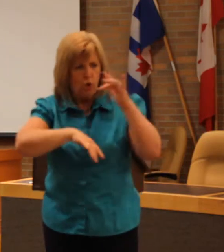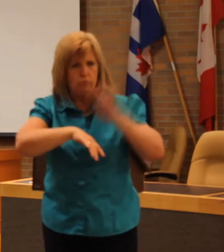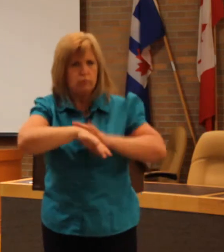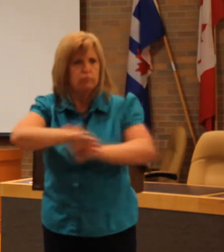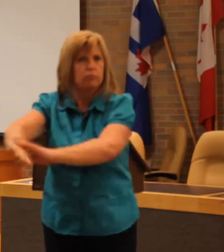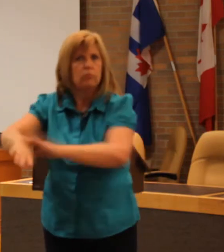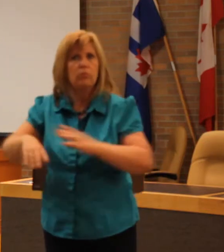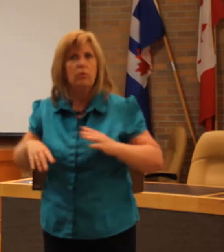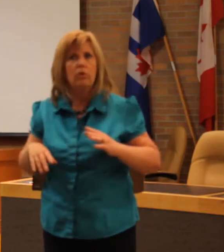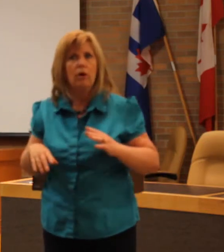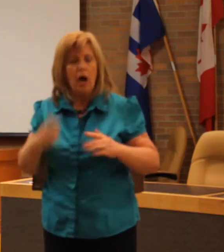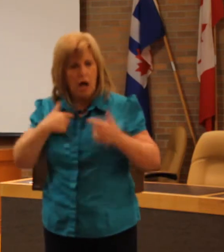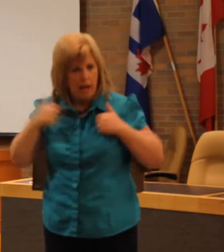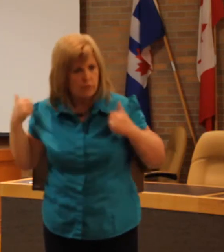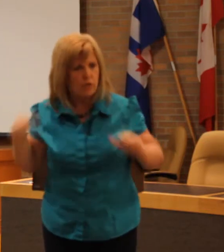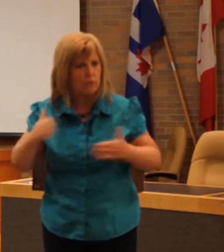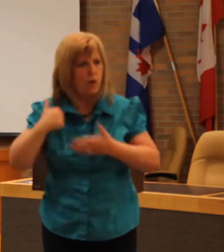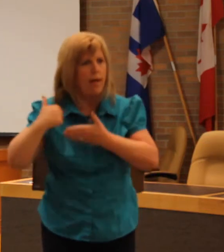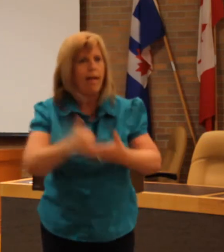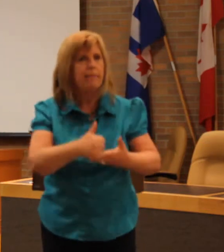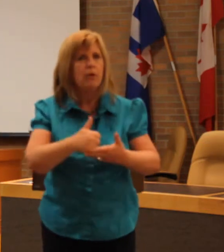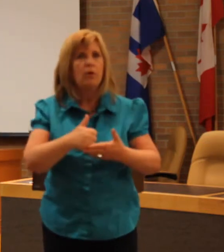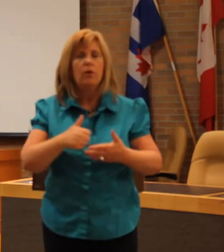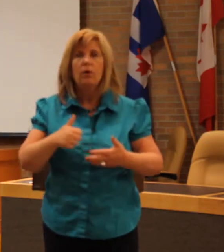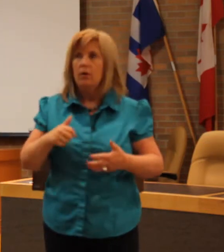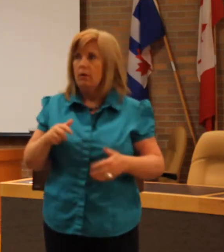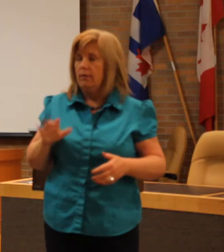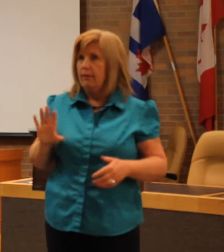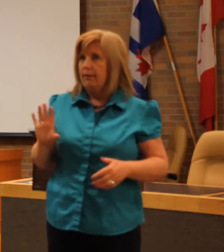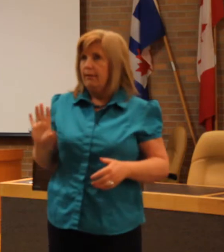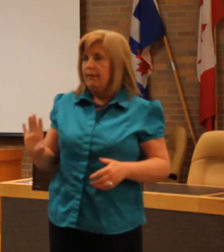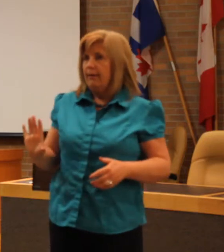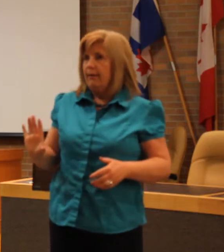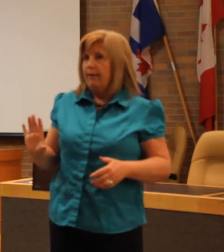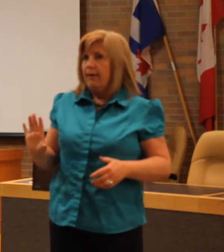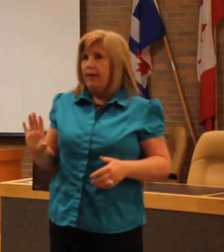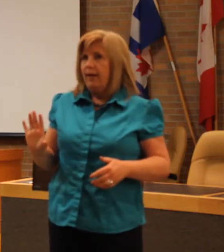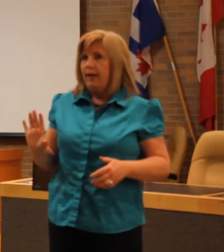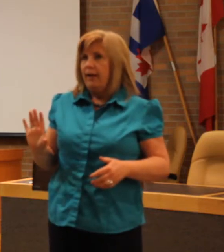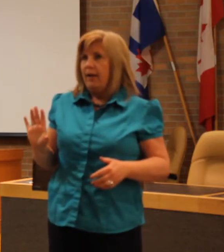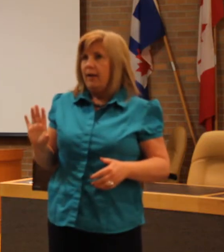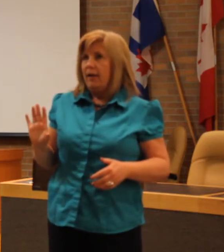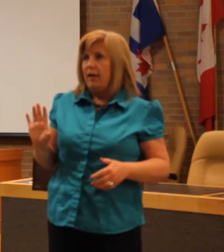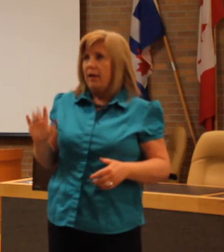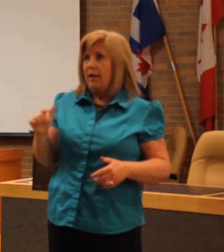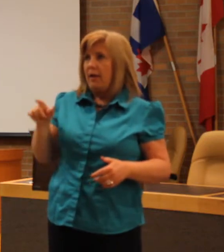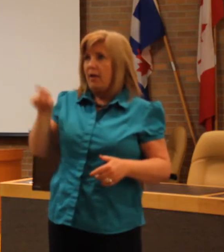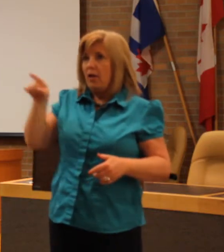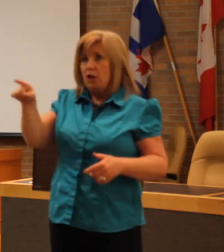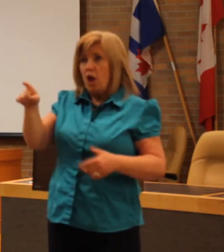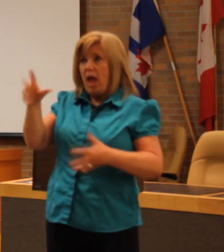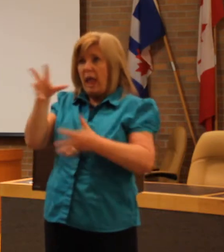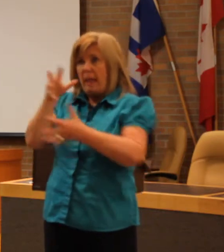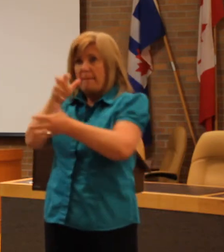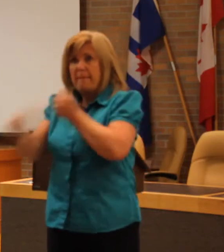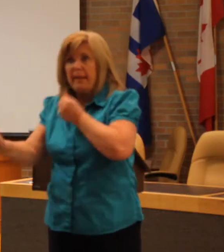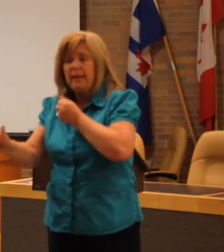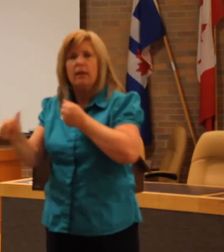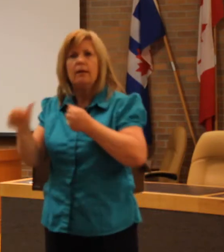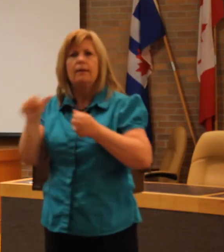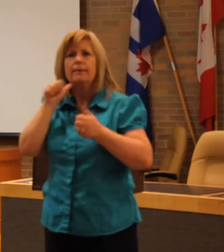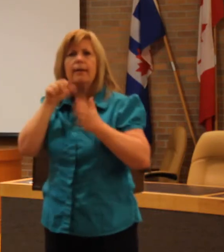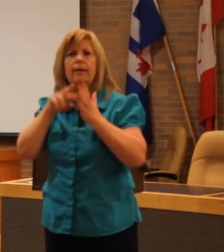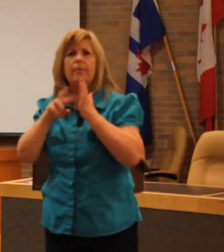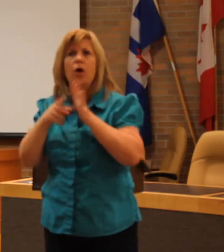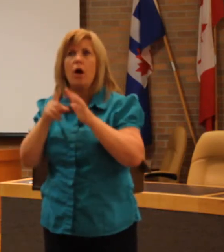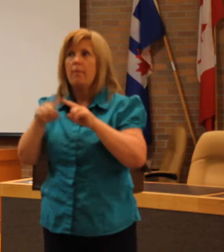hand away, I'm trying to help you. So again, that wasn't out of malice, I'm sure. But think about it, if